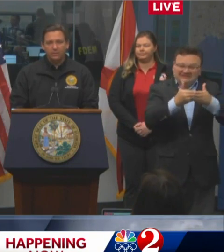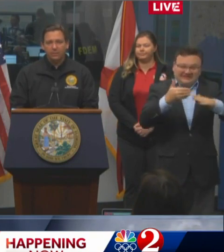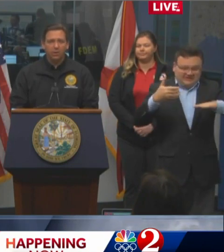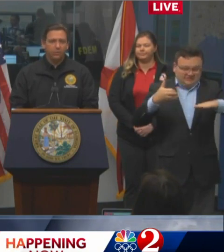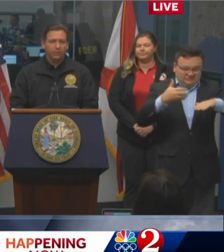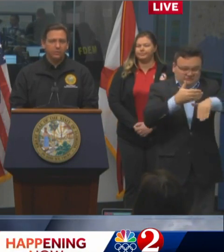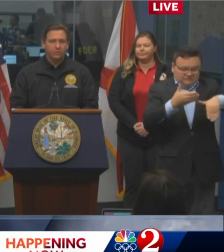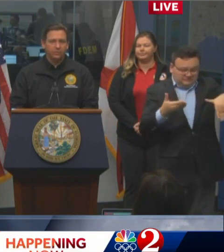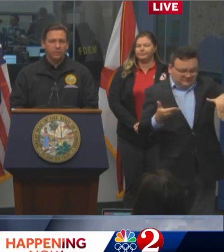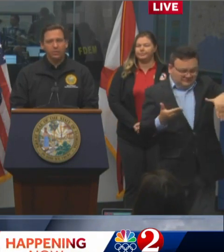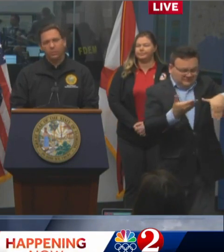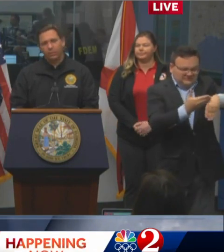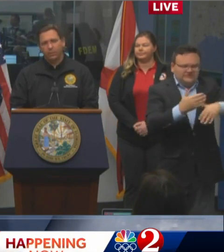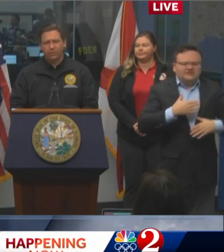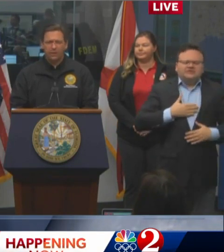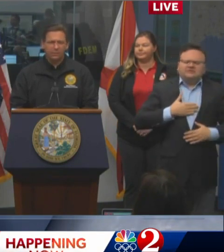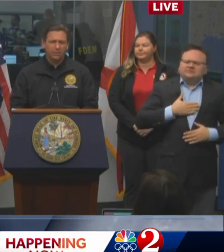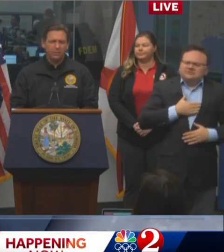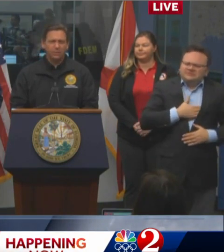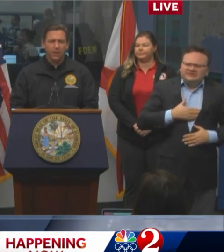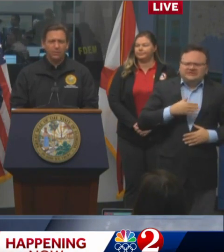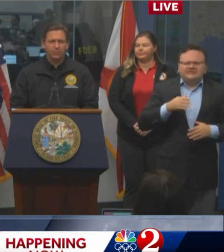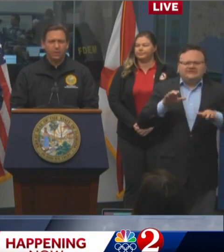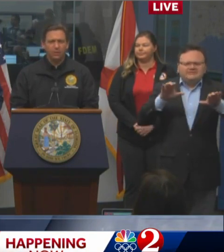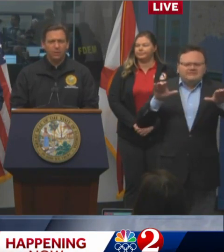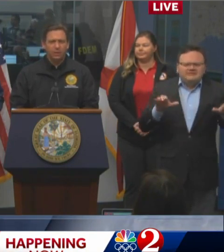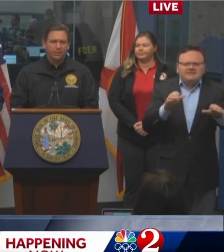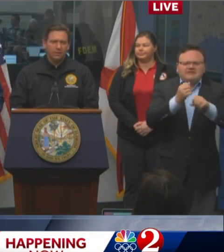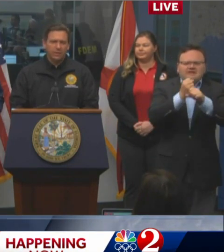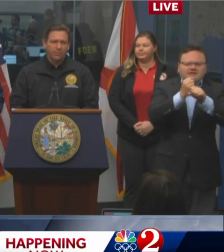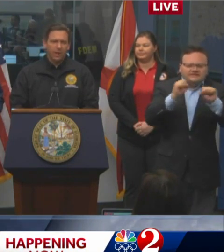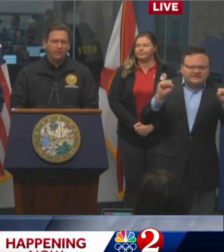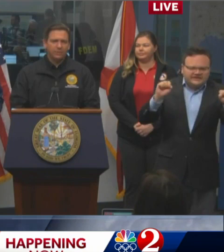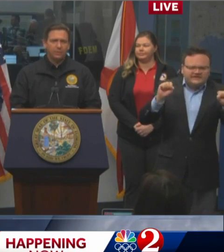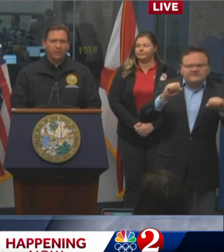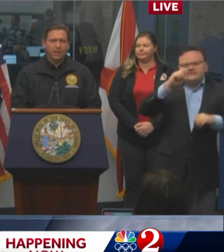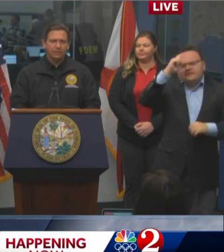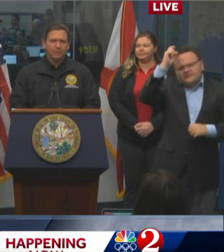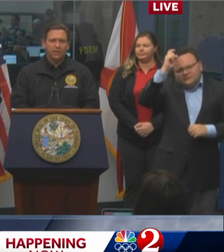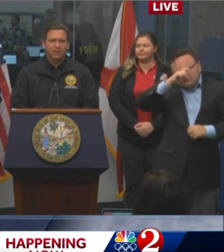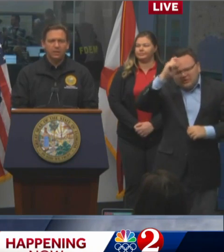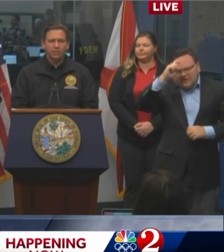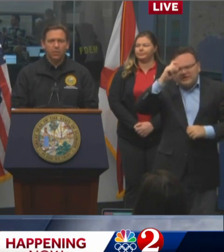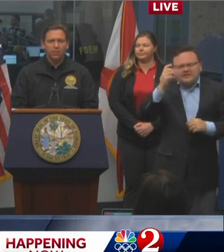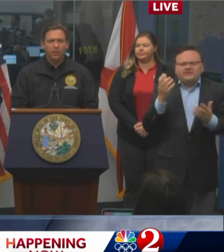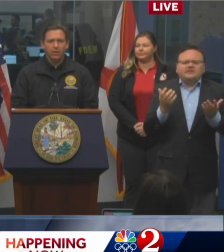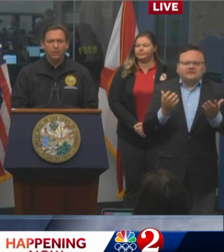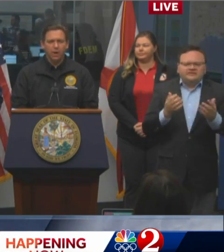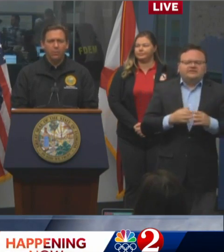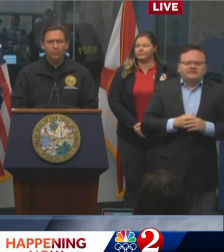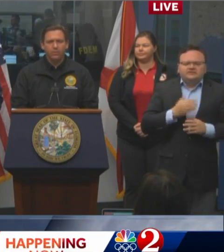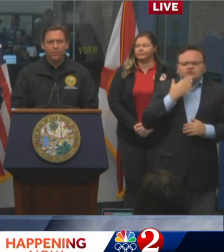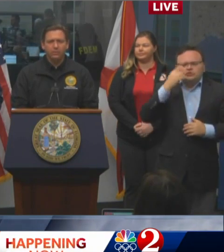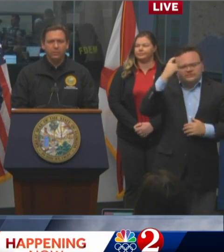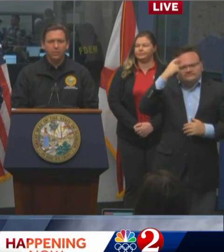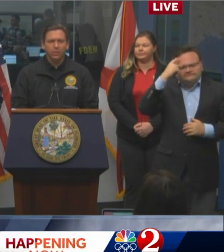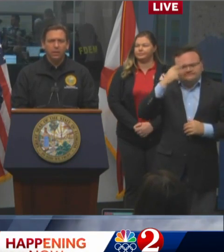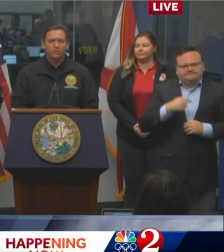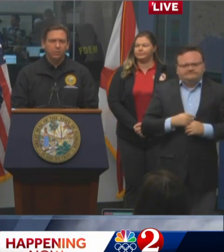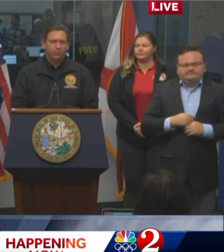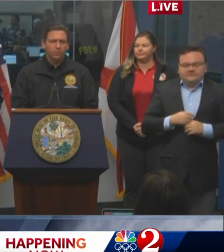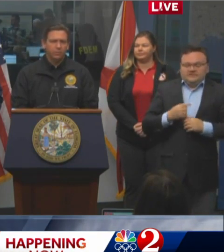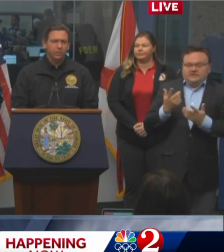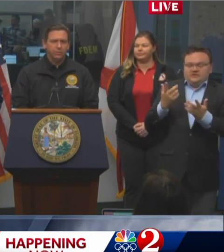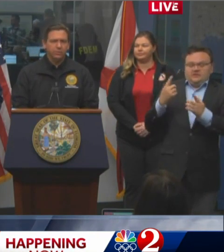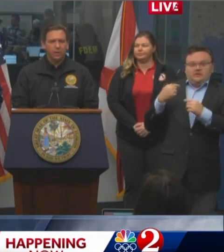common sense. All things considered where we looked at 72 hours ago, I think the impacts have been less than than what we thought would be reasonable.